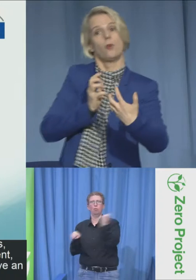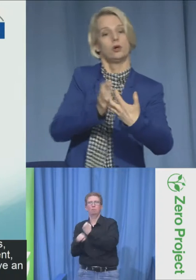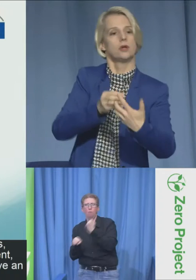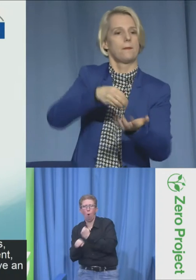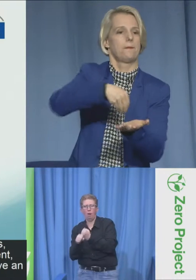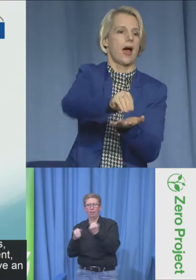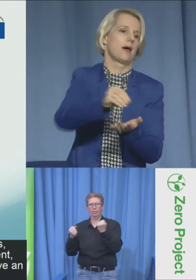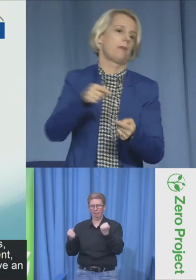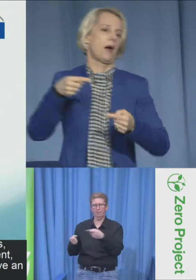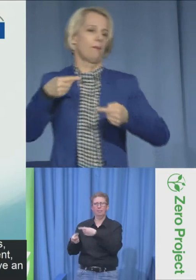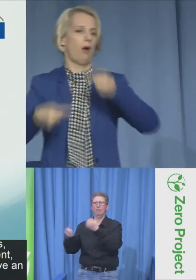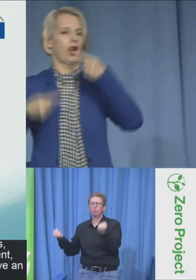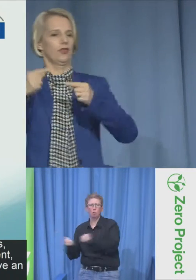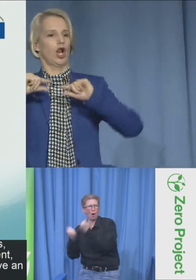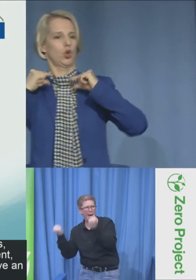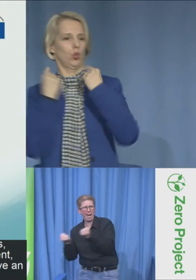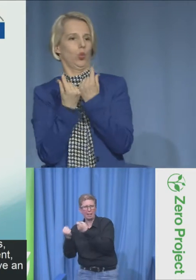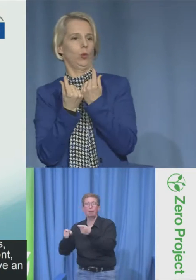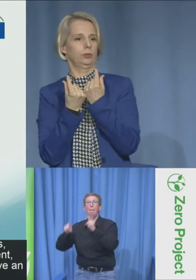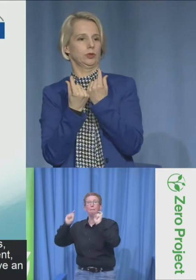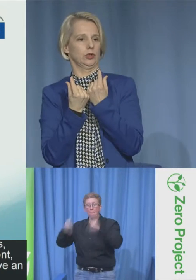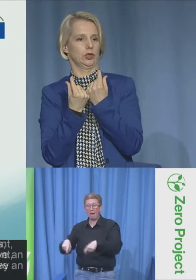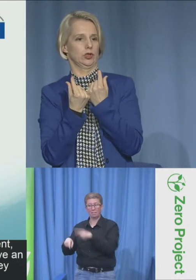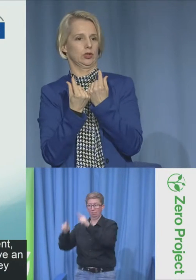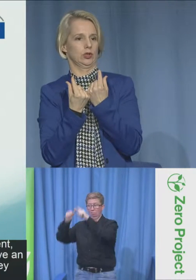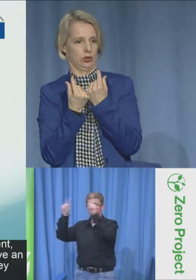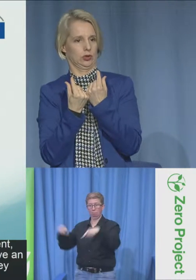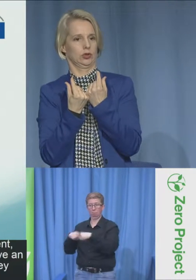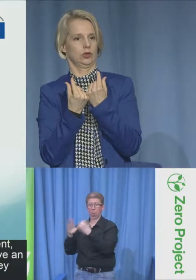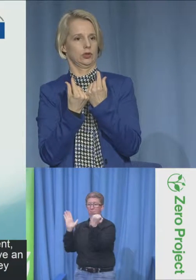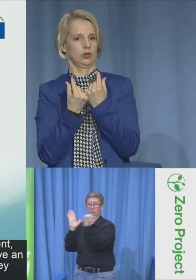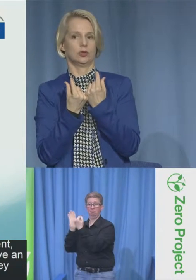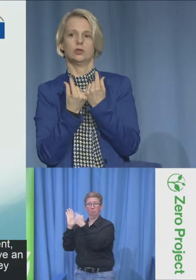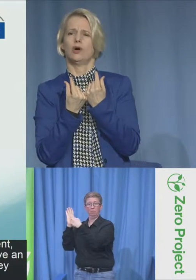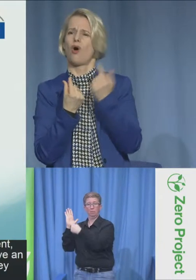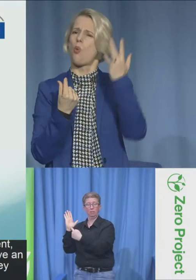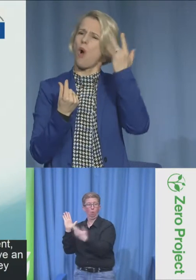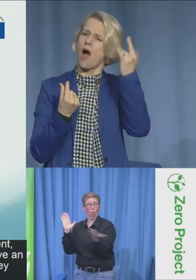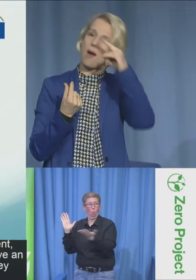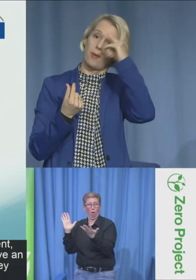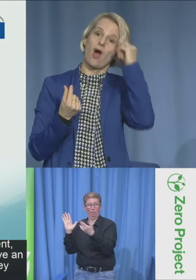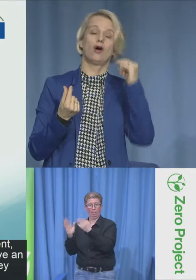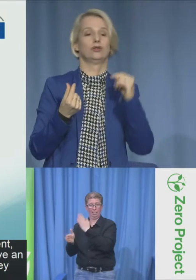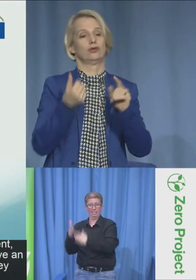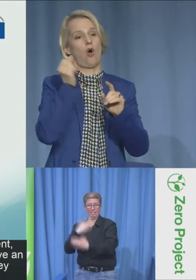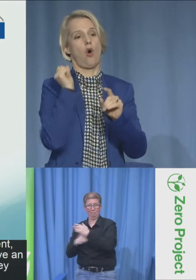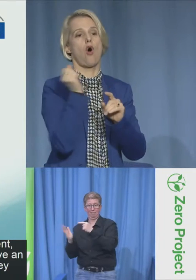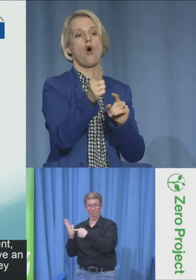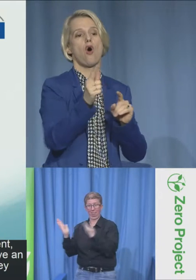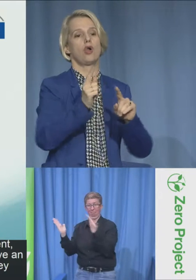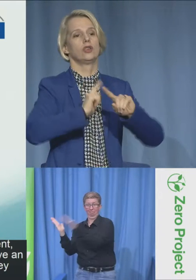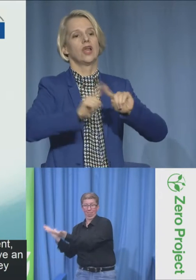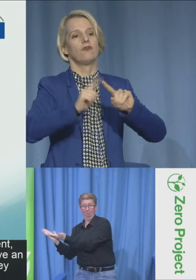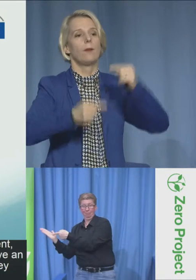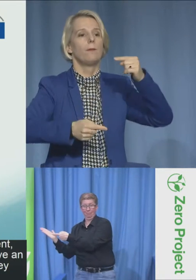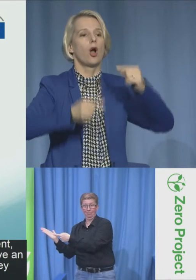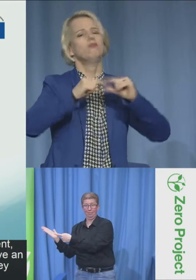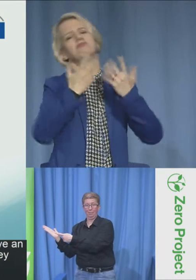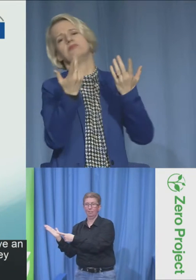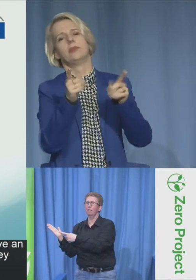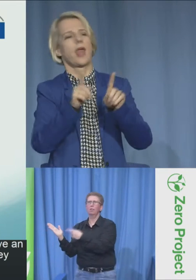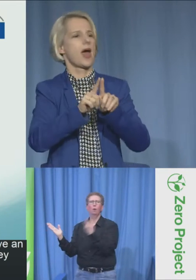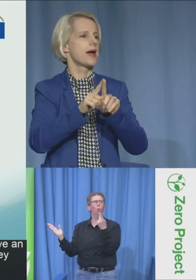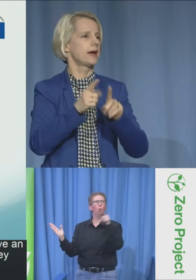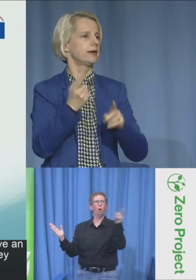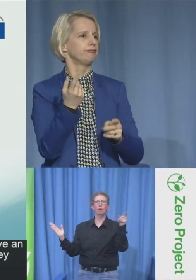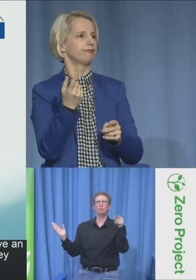that was suitable. But the political parties would be the ones responsible to pay for that